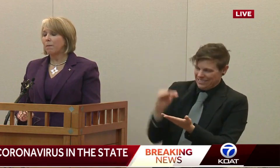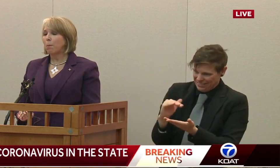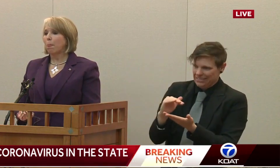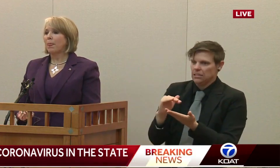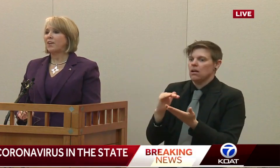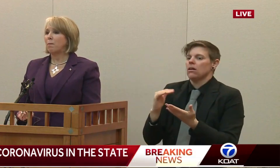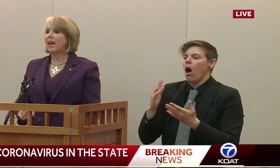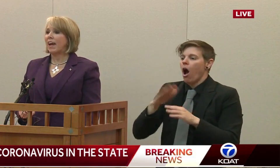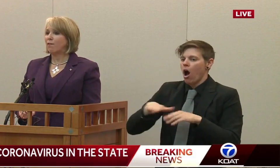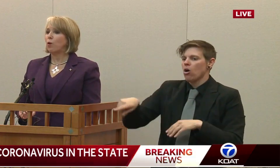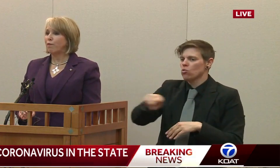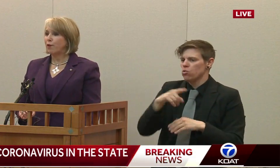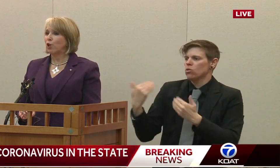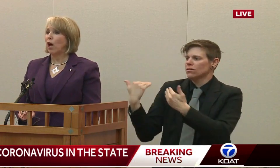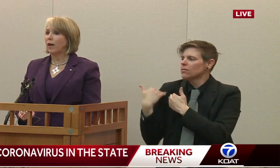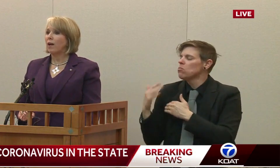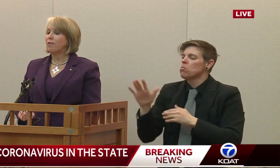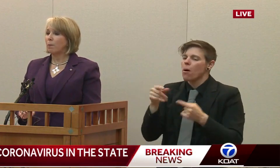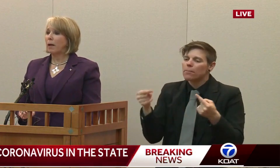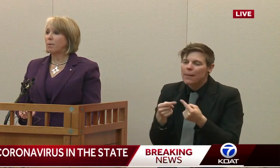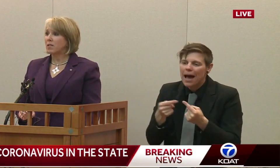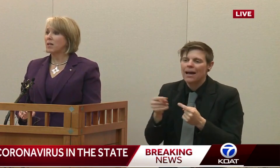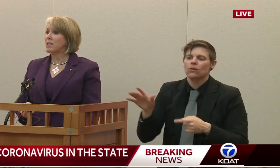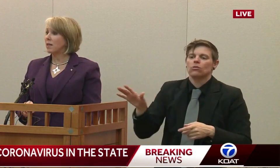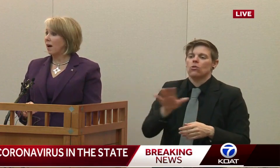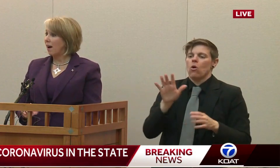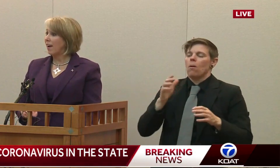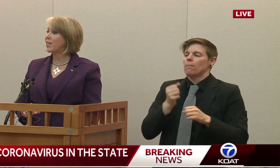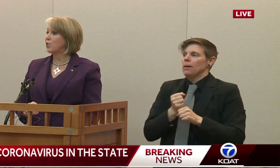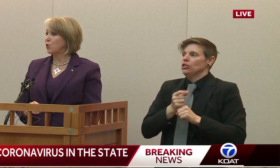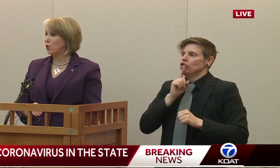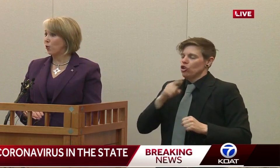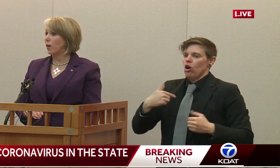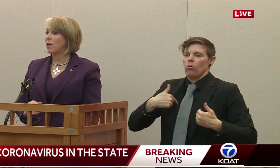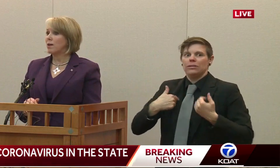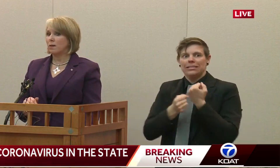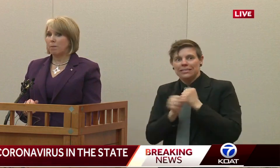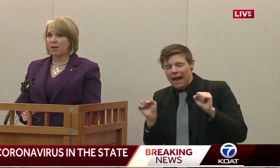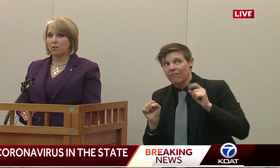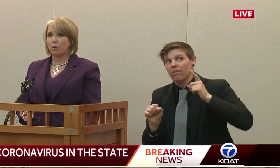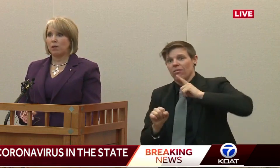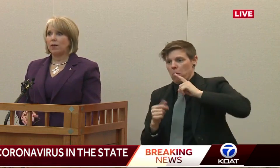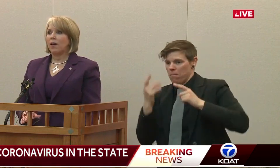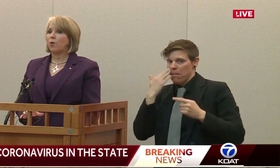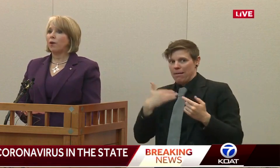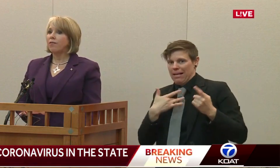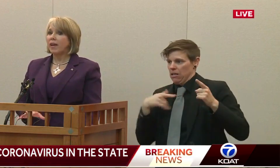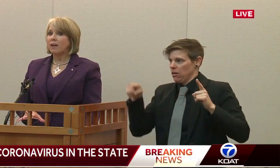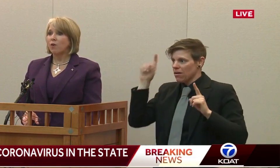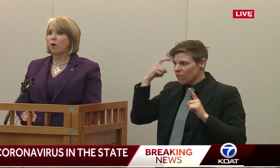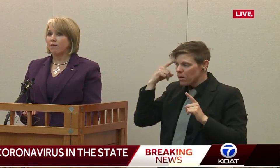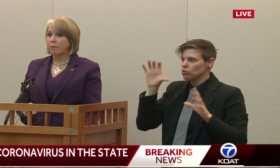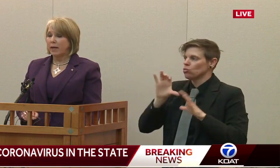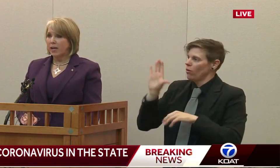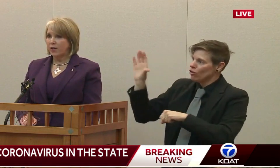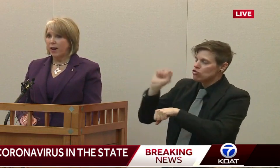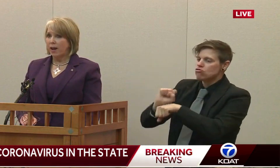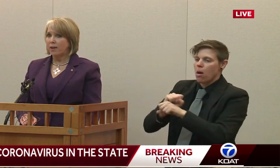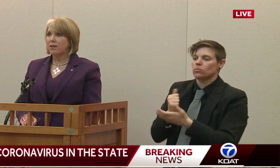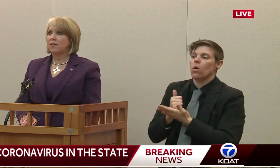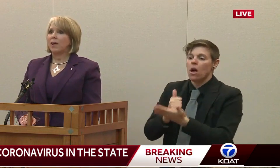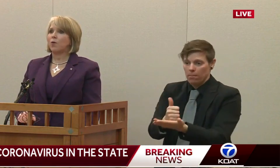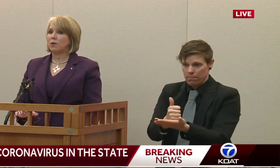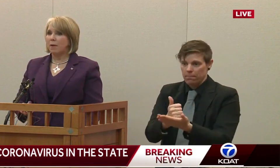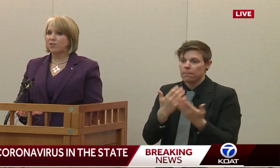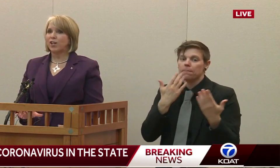pain, and to make everyone feel like they're being protected to the highest degree possible. I want to thank everyone for being here